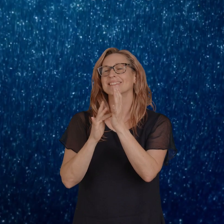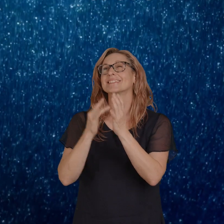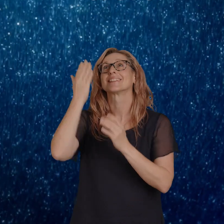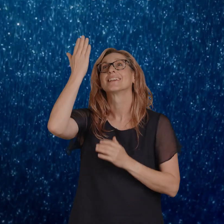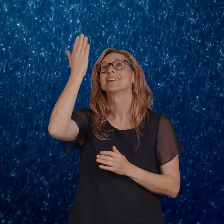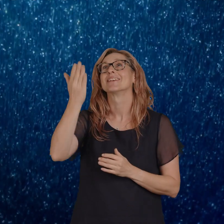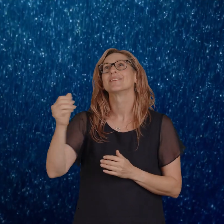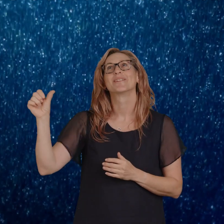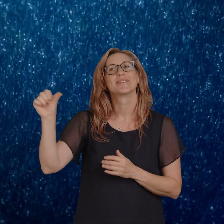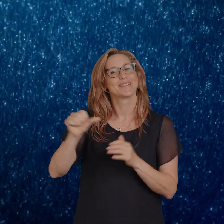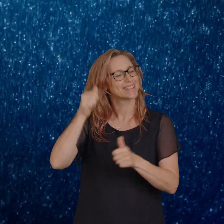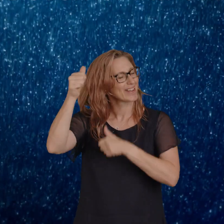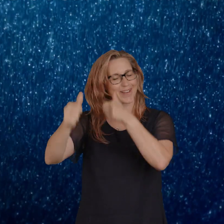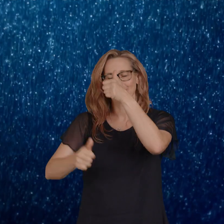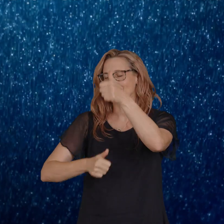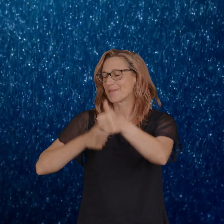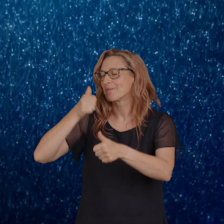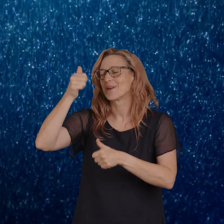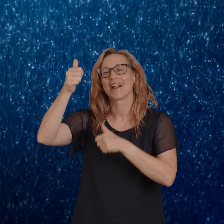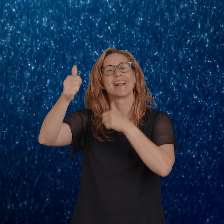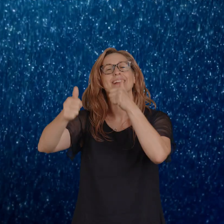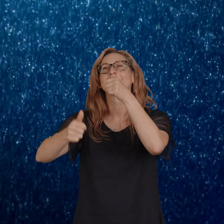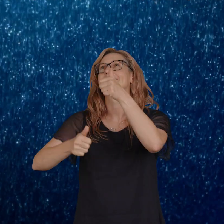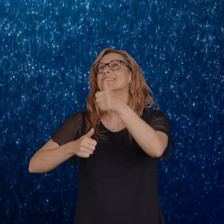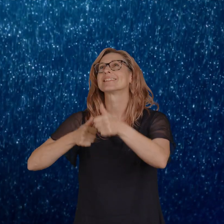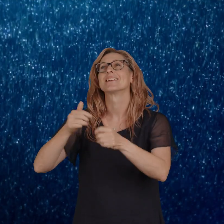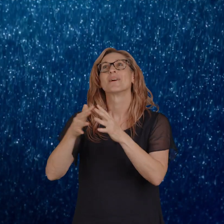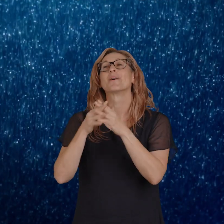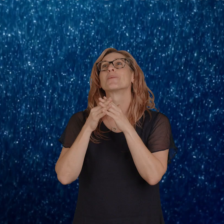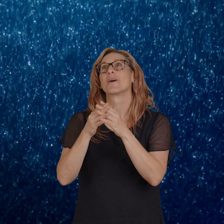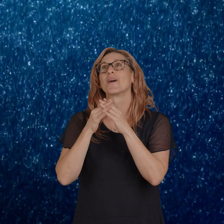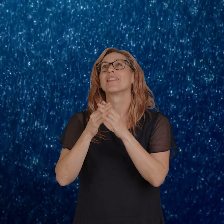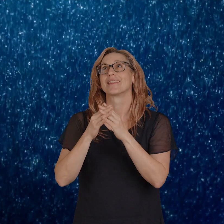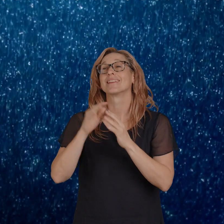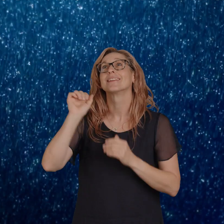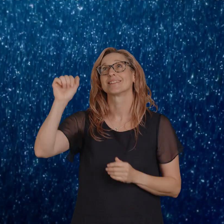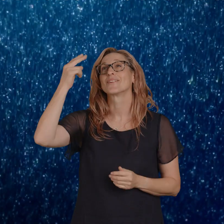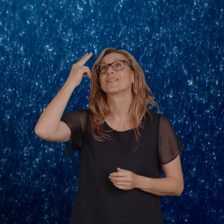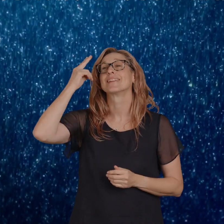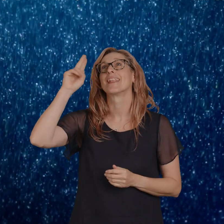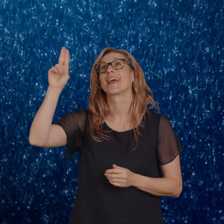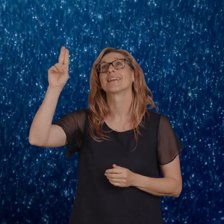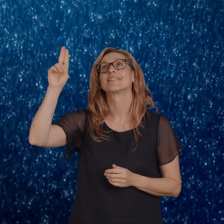You deserve the praise. Worthy is your name.